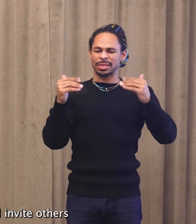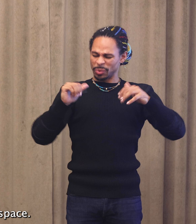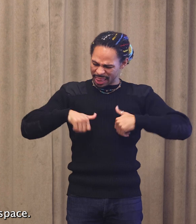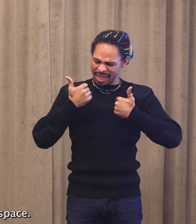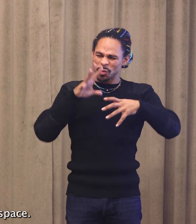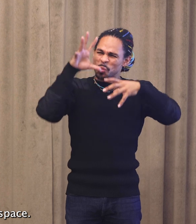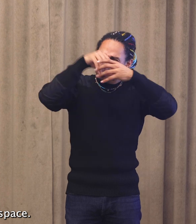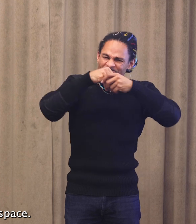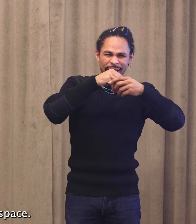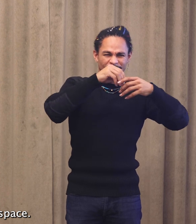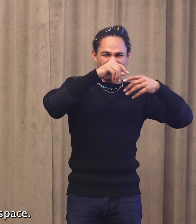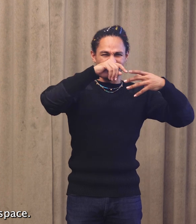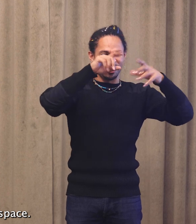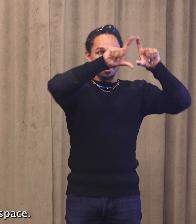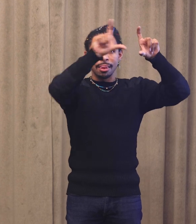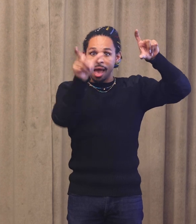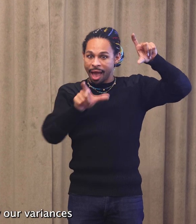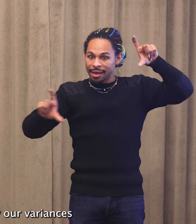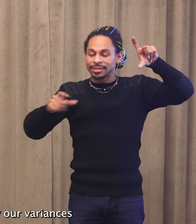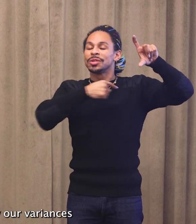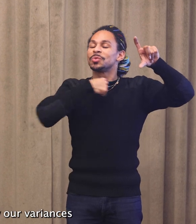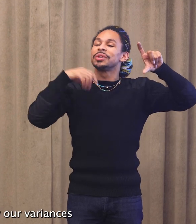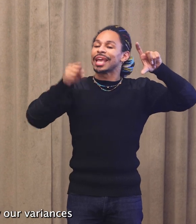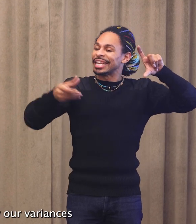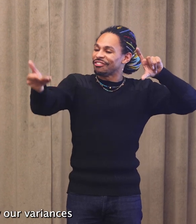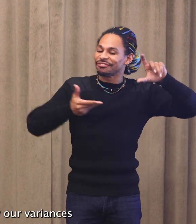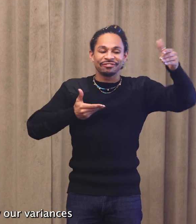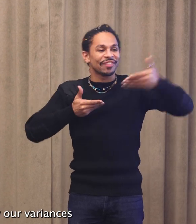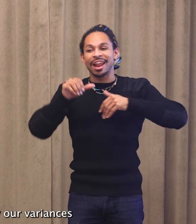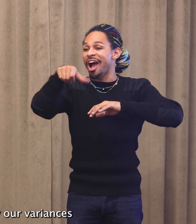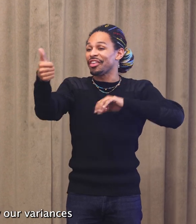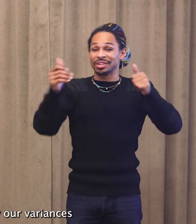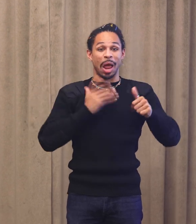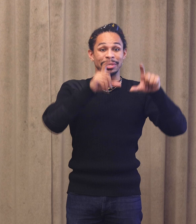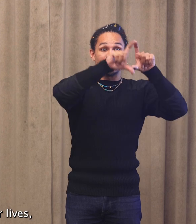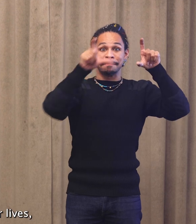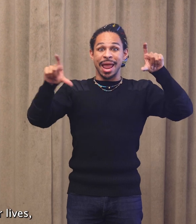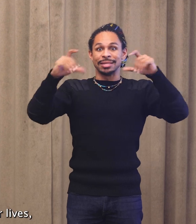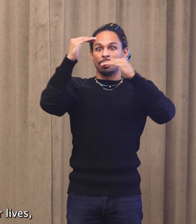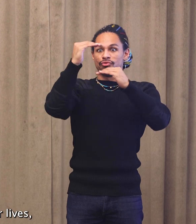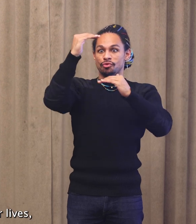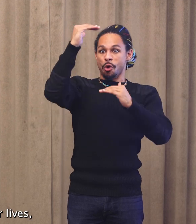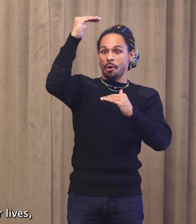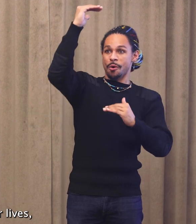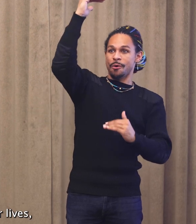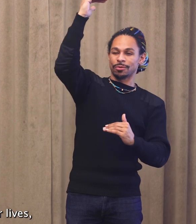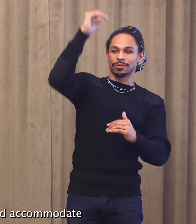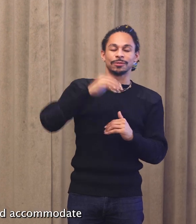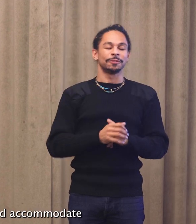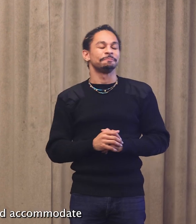into that space. When we see how our variances enrich our lives,